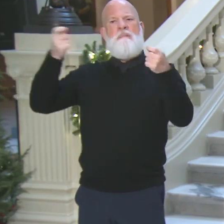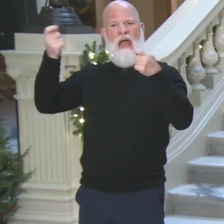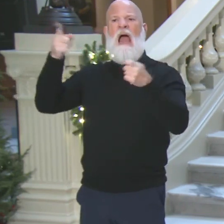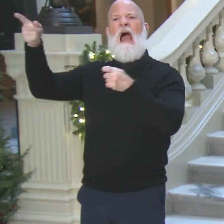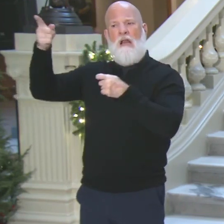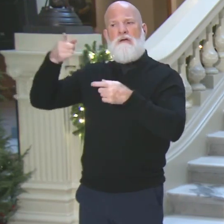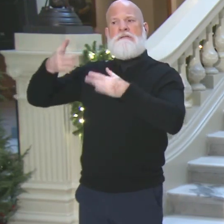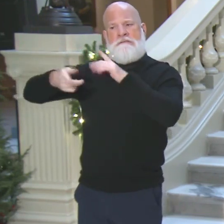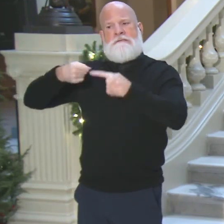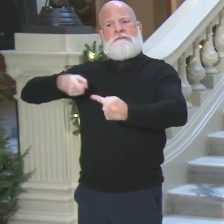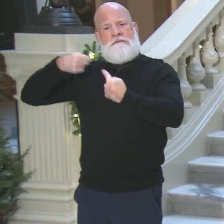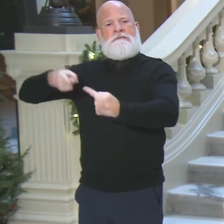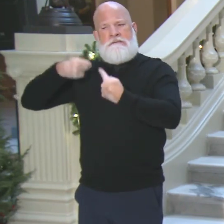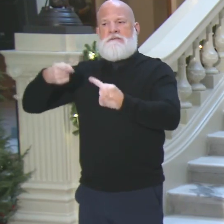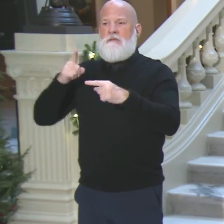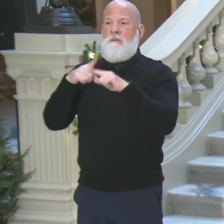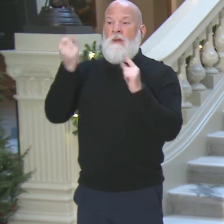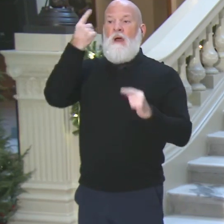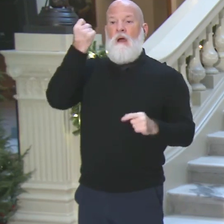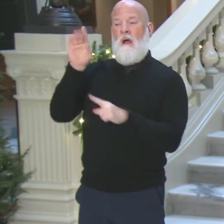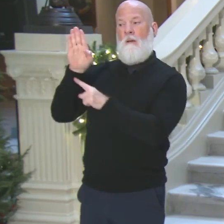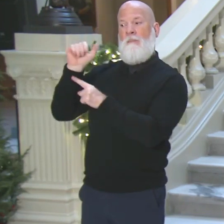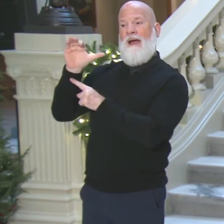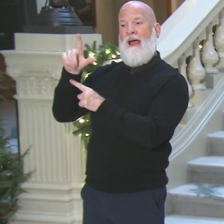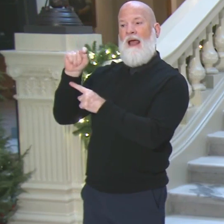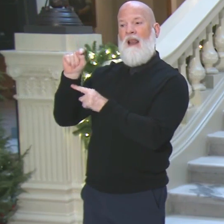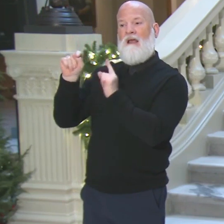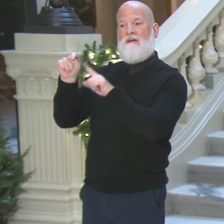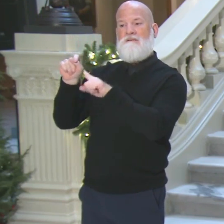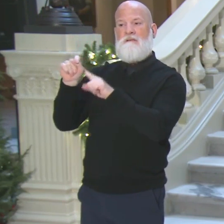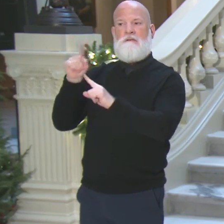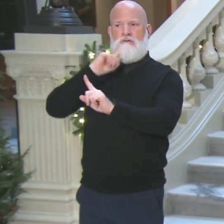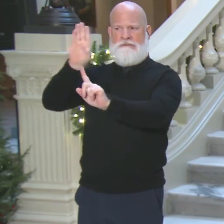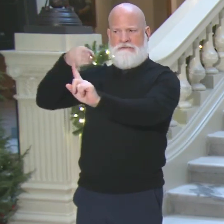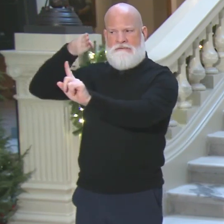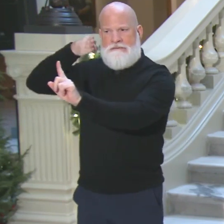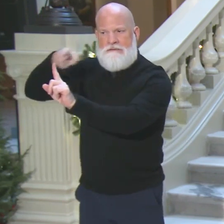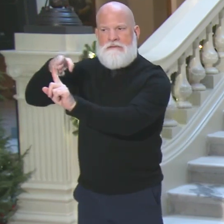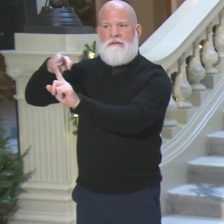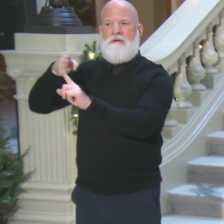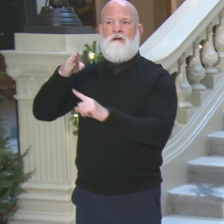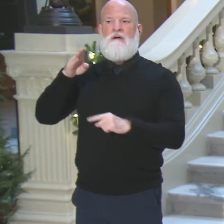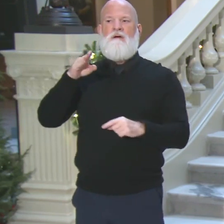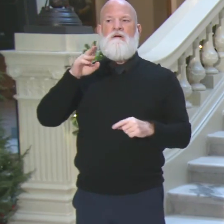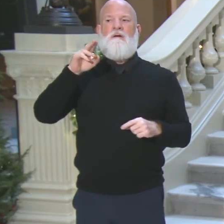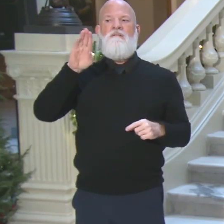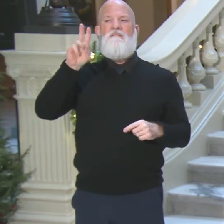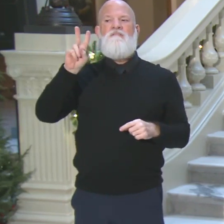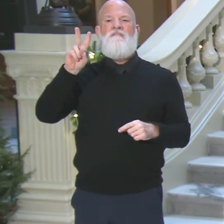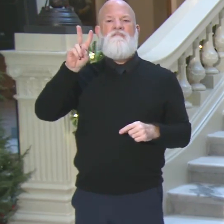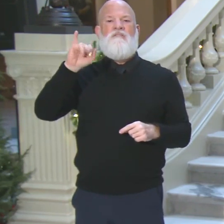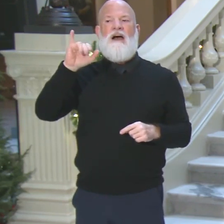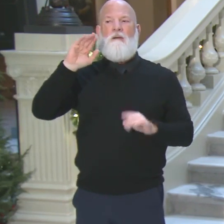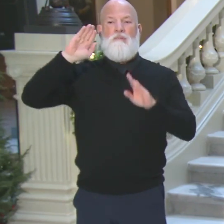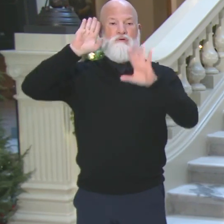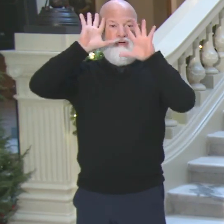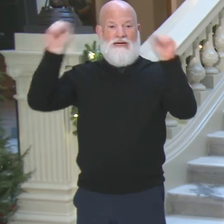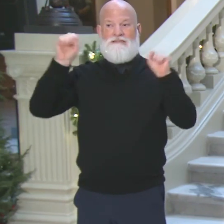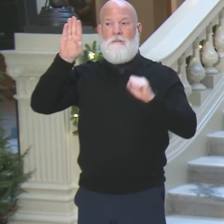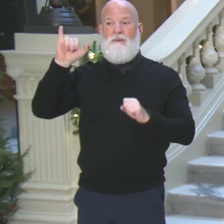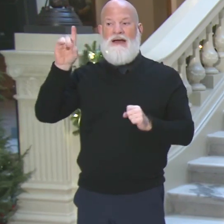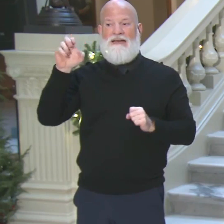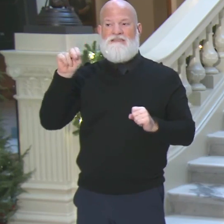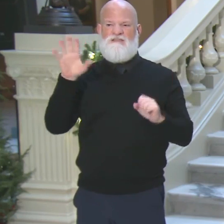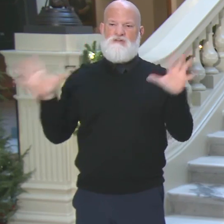those ballots, because they were so heavily for Vice President Biden, that means his total in the statewide counts, I'm sure we've all seen online is about